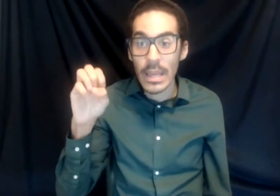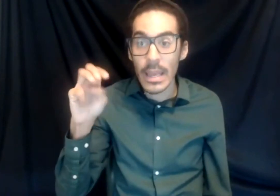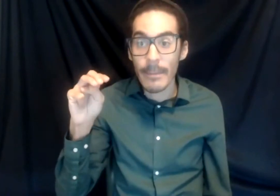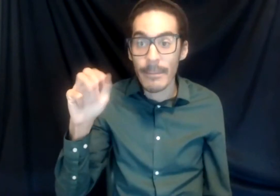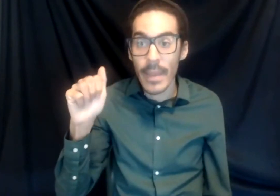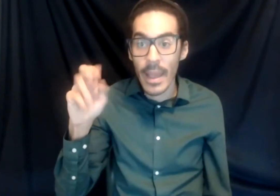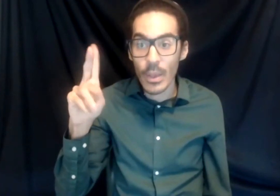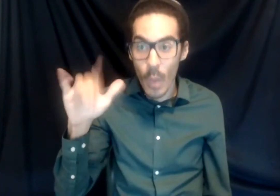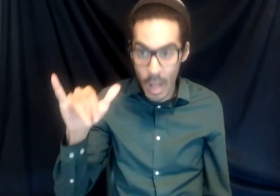Cathy.